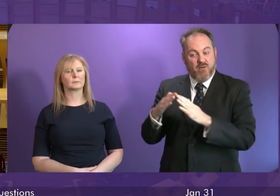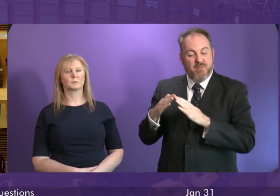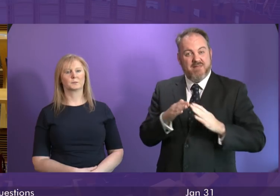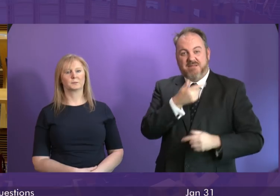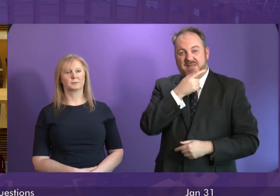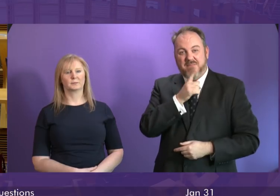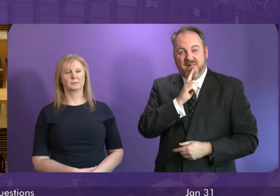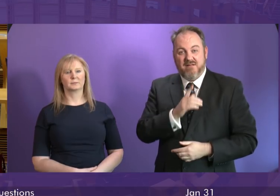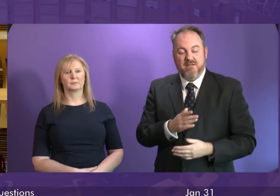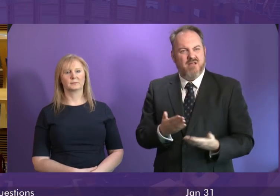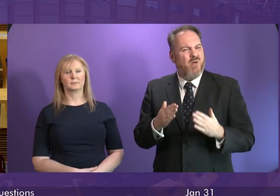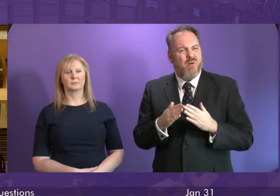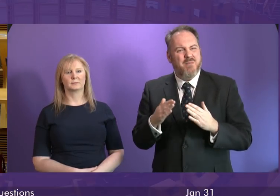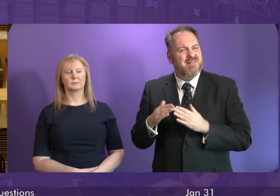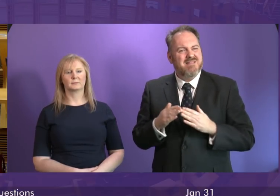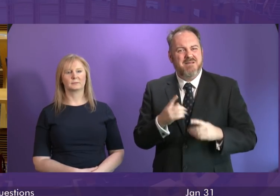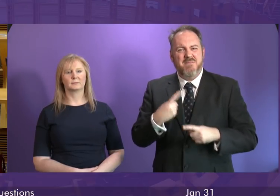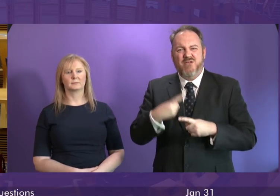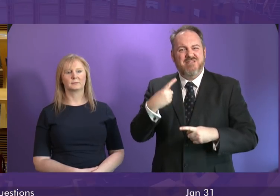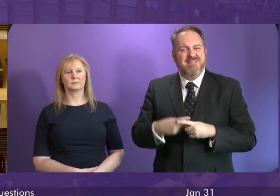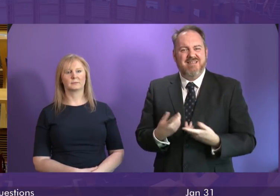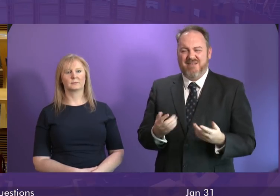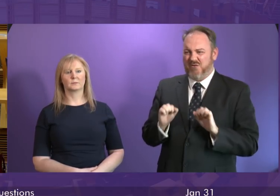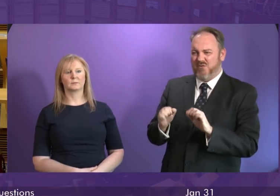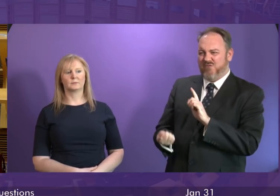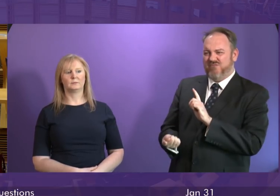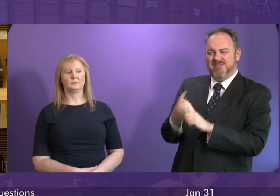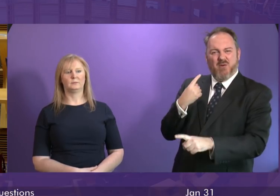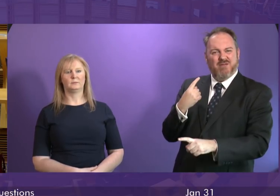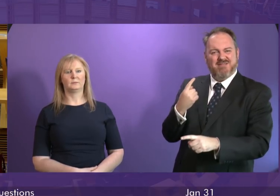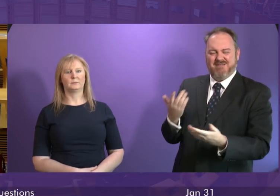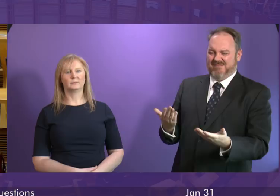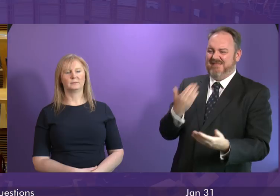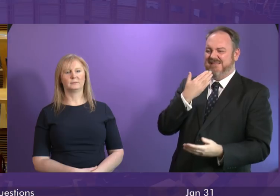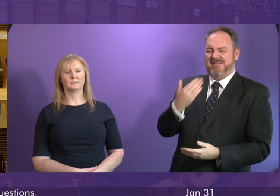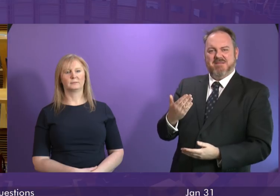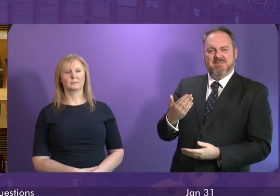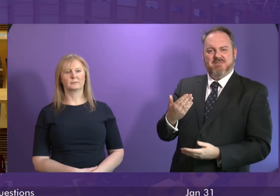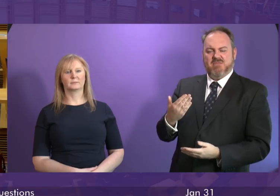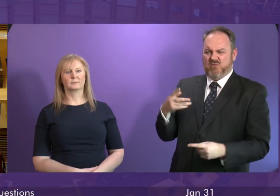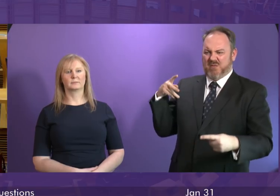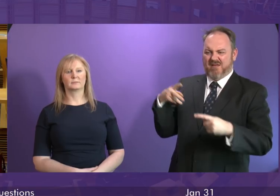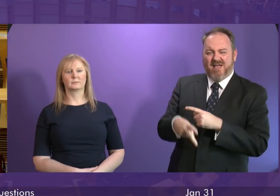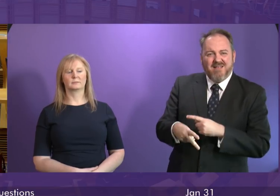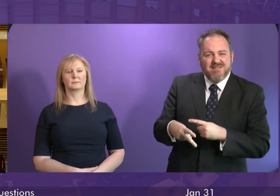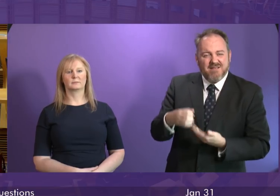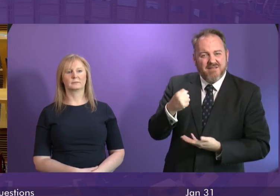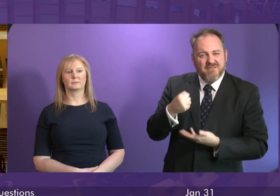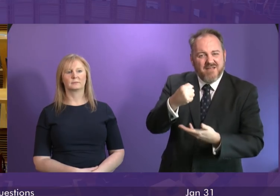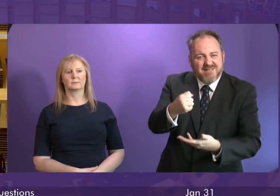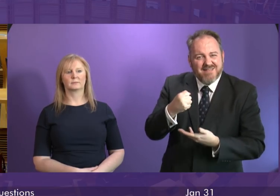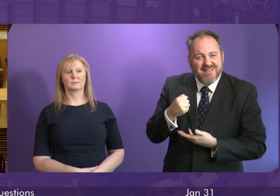why is your response to that emergency and that rise to cut council funding this year